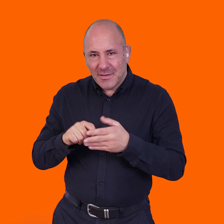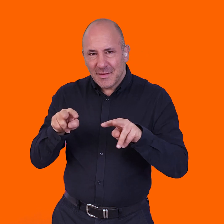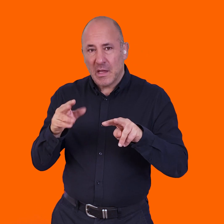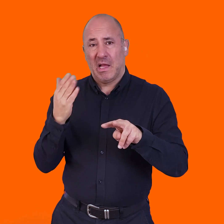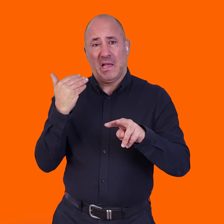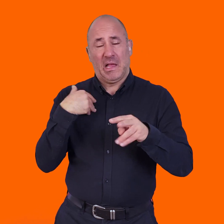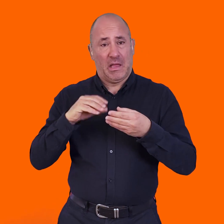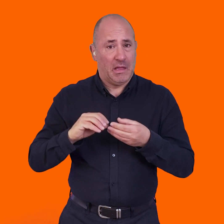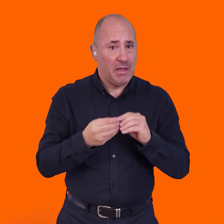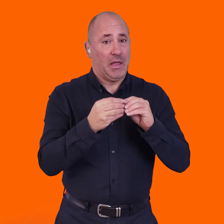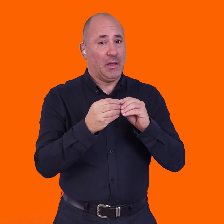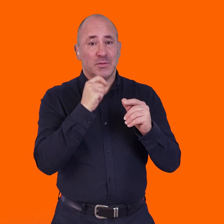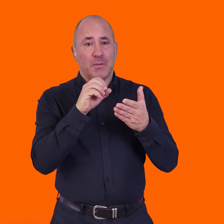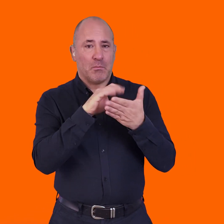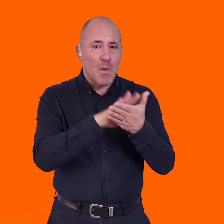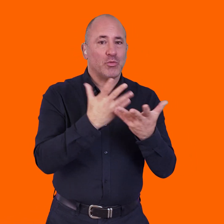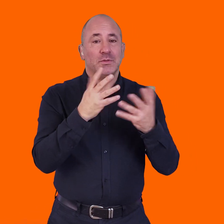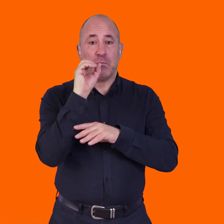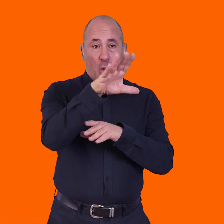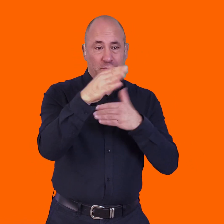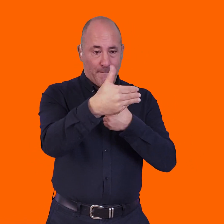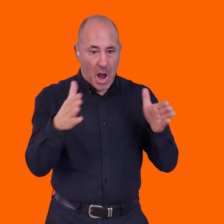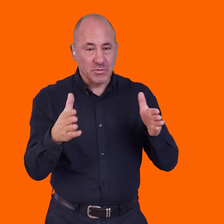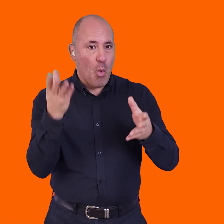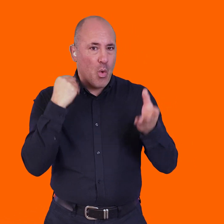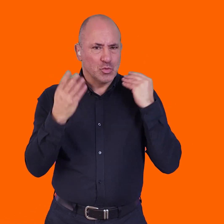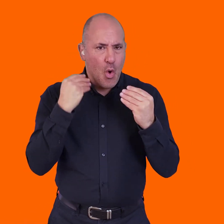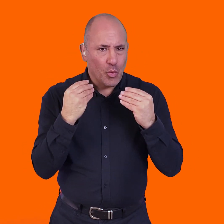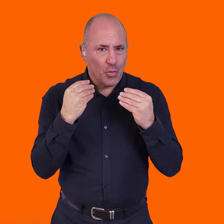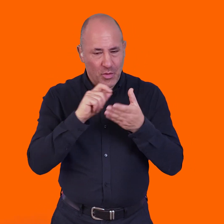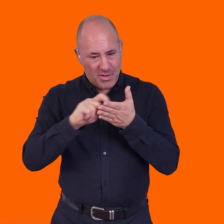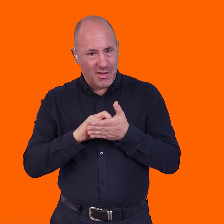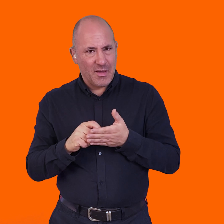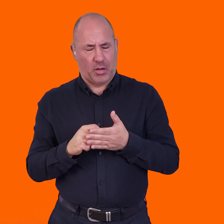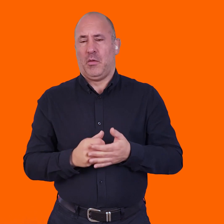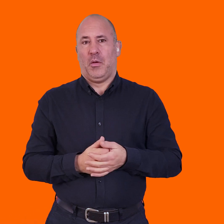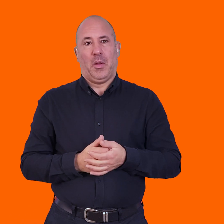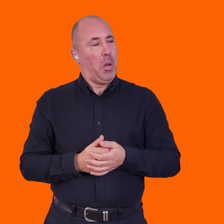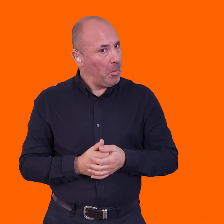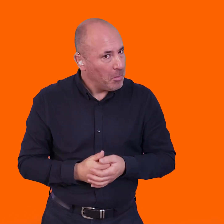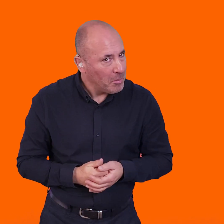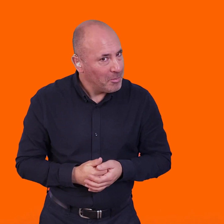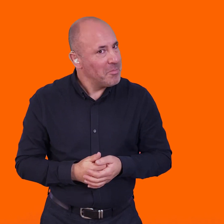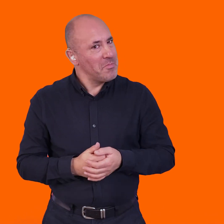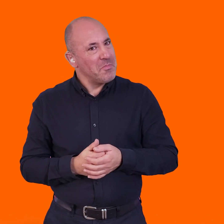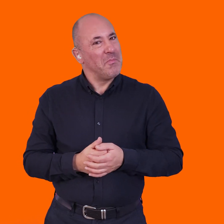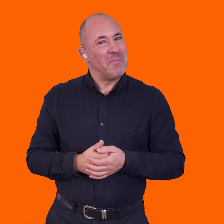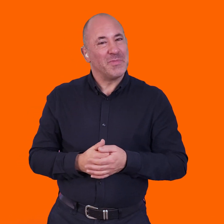I've been making work that uses post, and parcels, and audio. So, I've gone from mixed